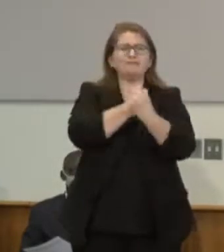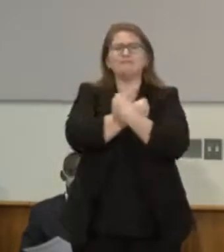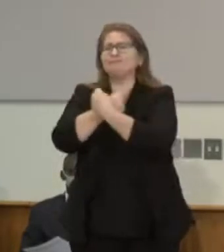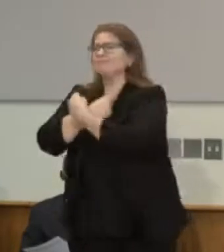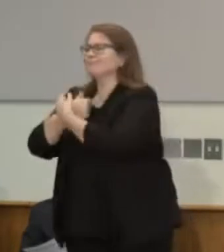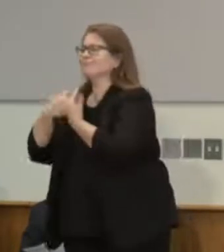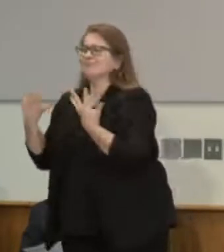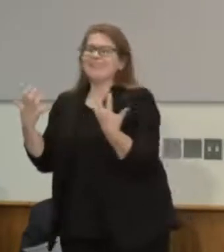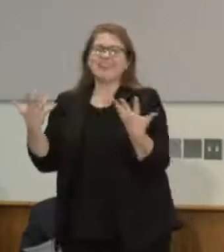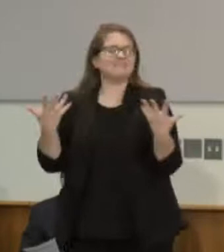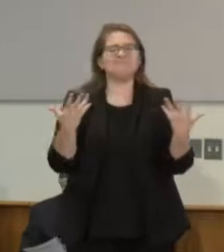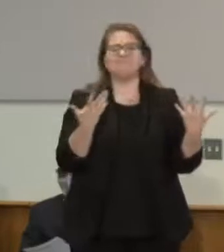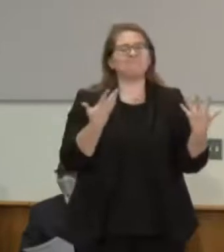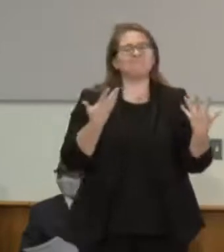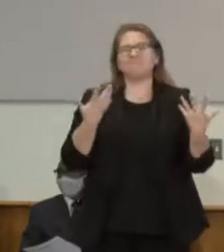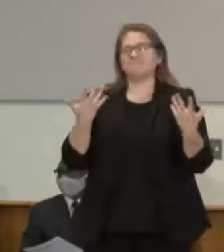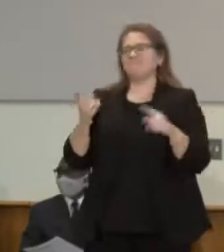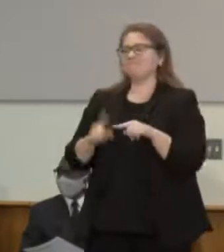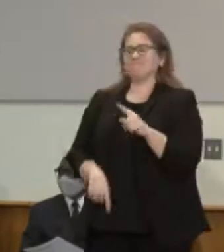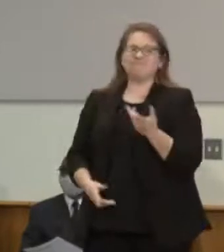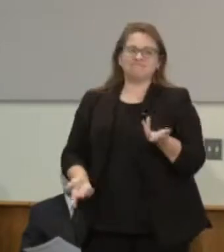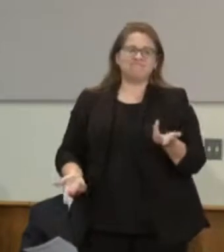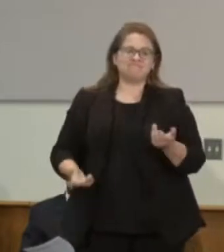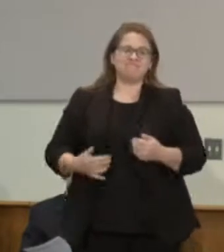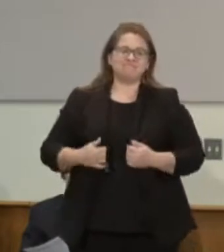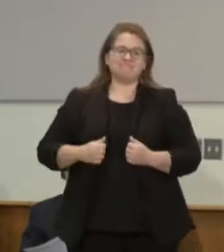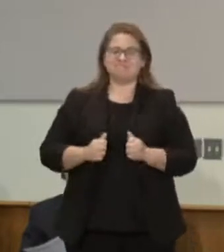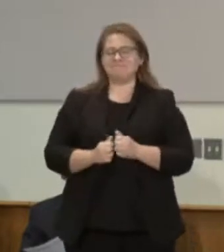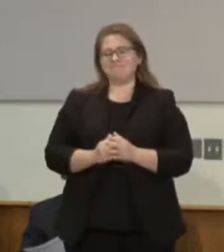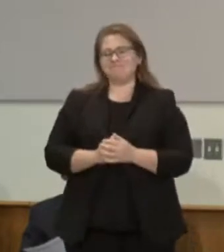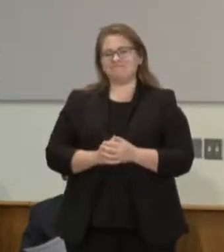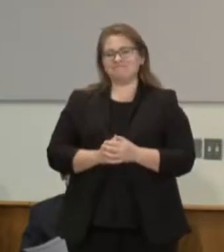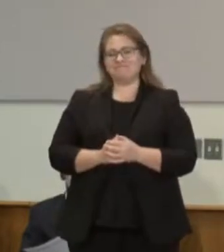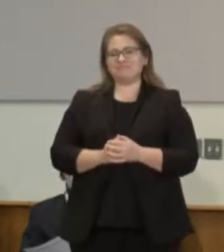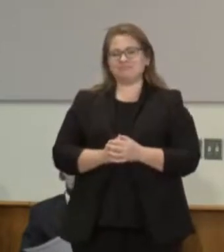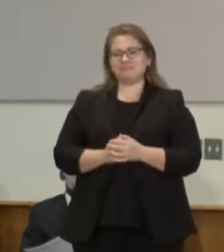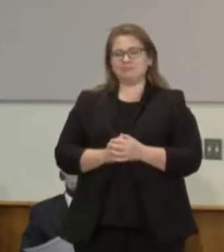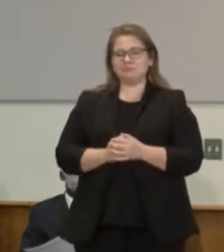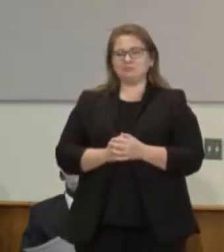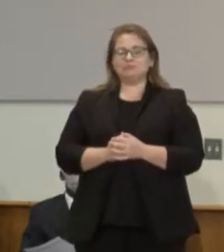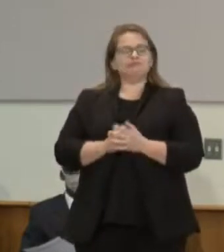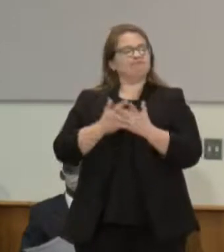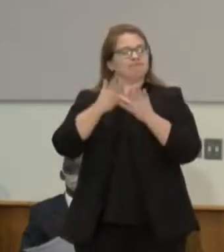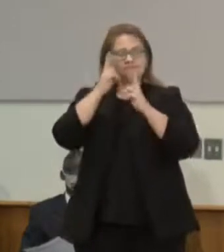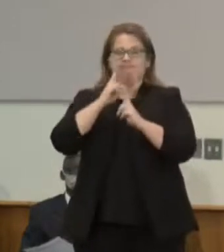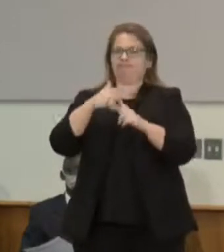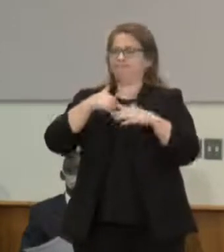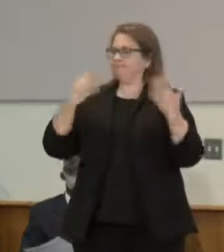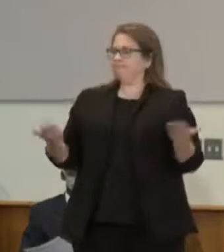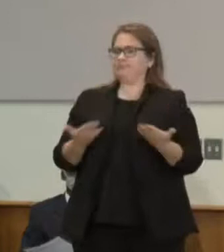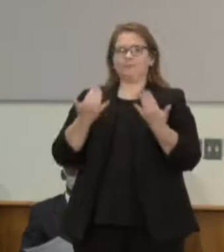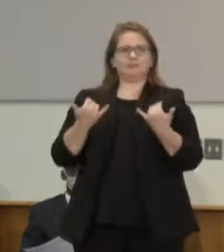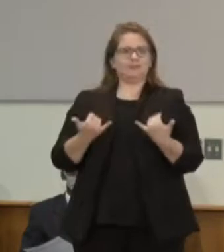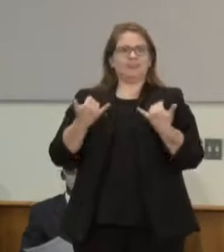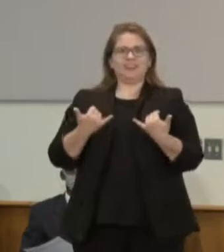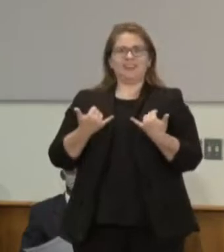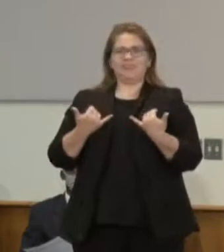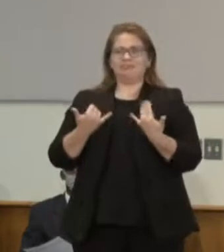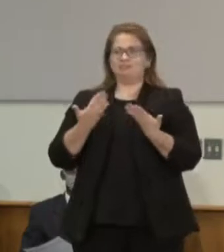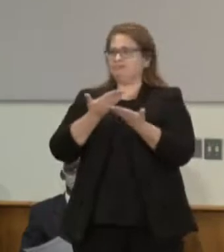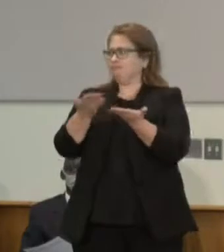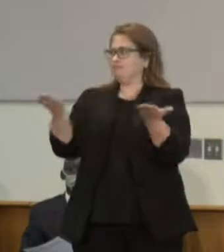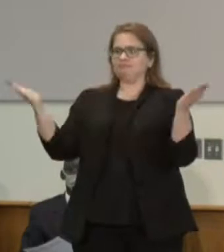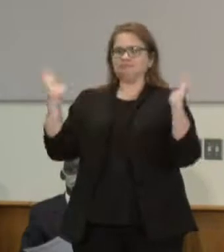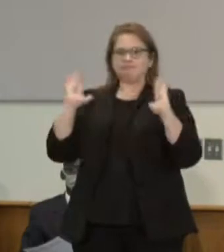this room. So it's an honor to stand here with you all today with our legislative colleagues as we move